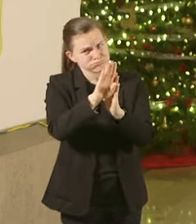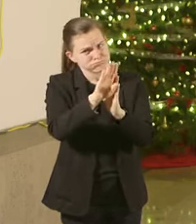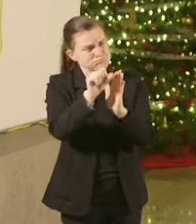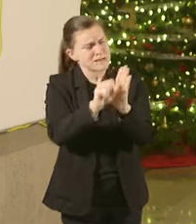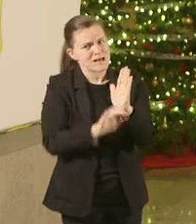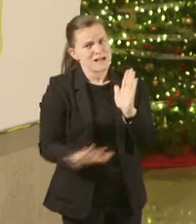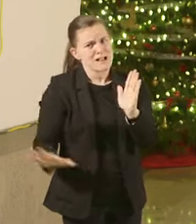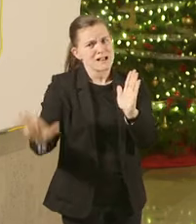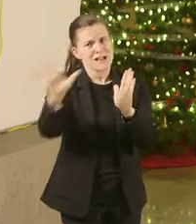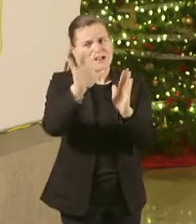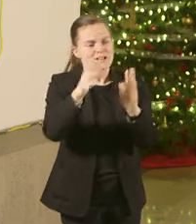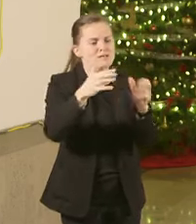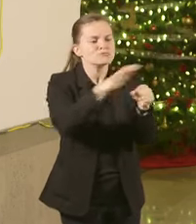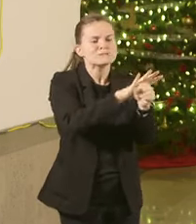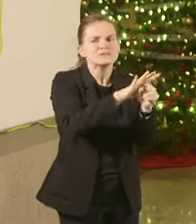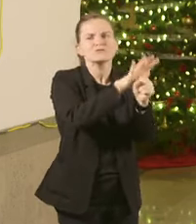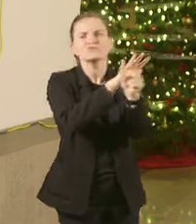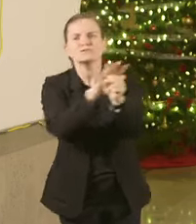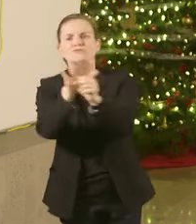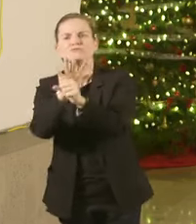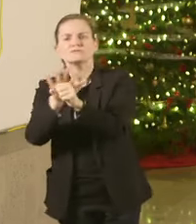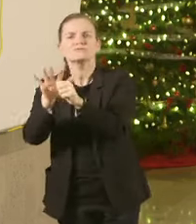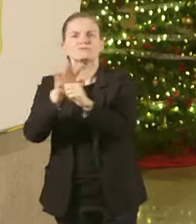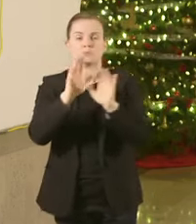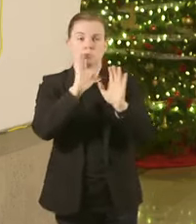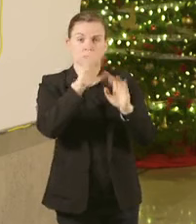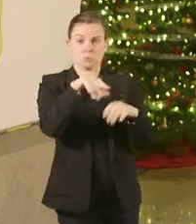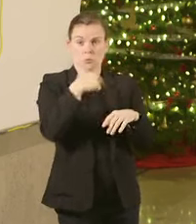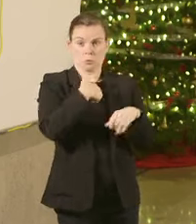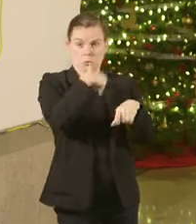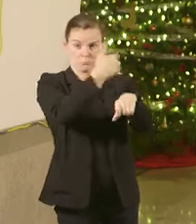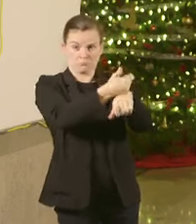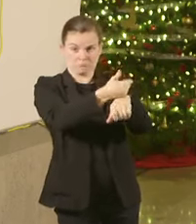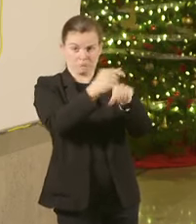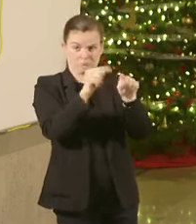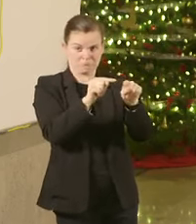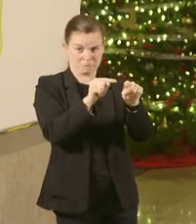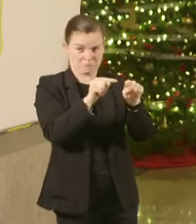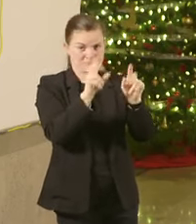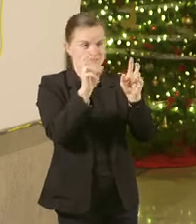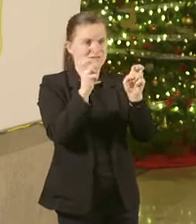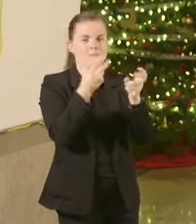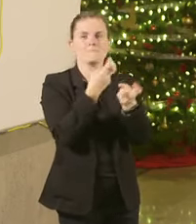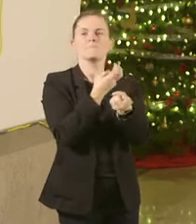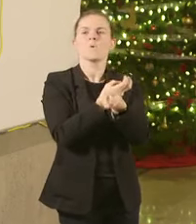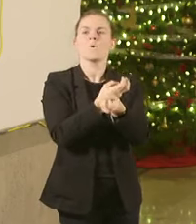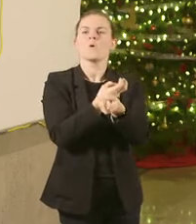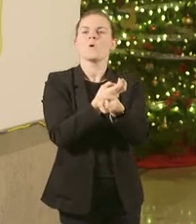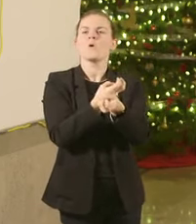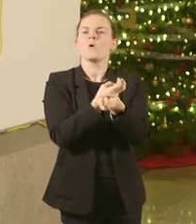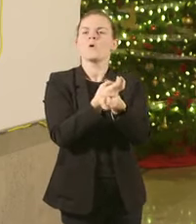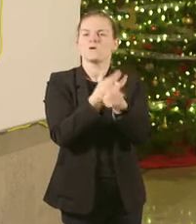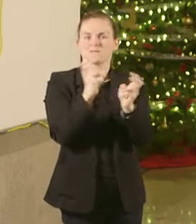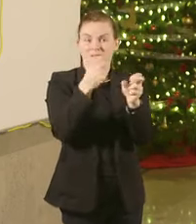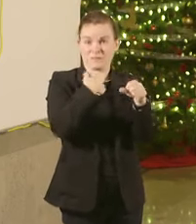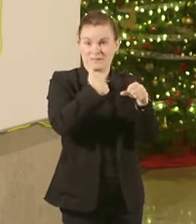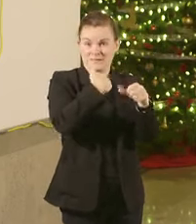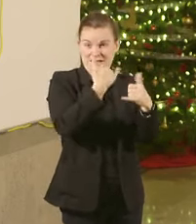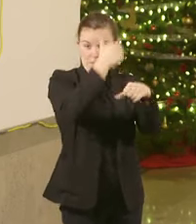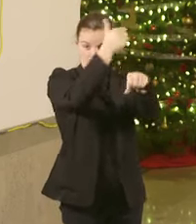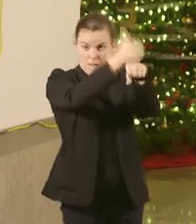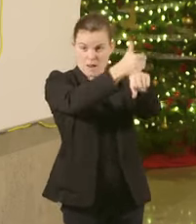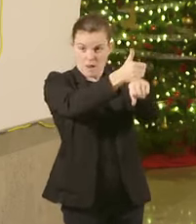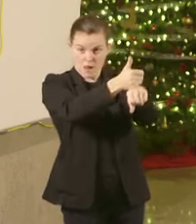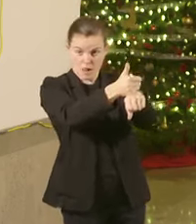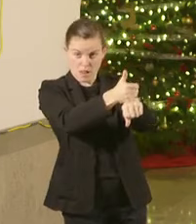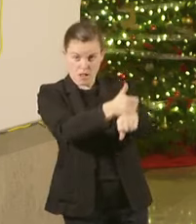that is going to be played out But they put in place the architecture so that we can make sure the needs are met And then we'll be able to know exactly